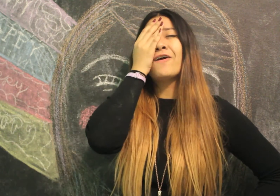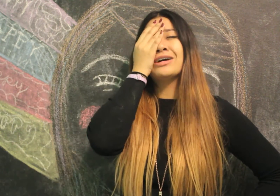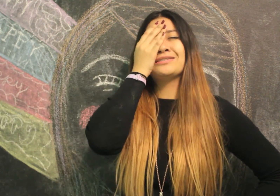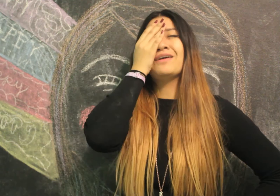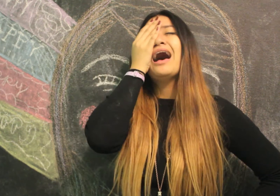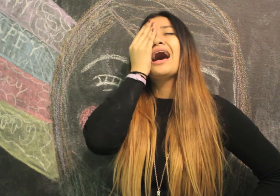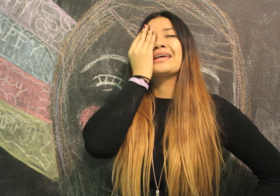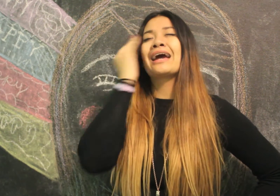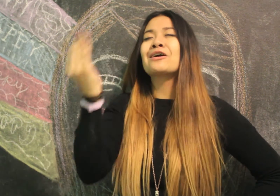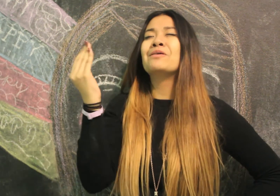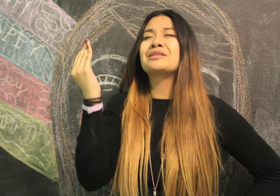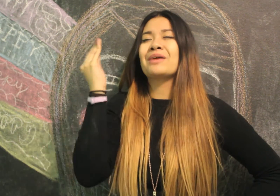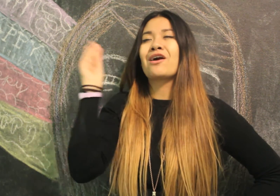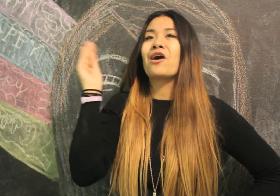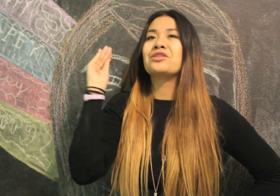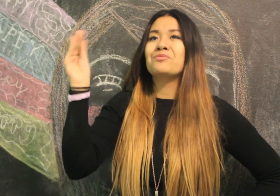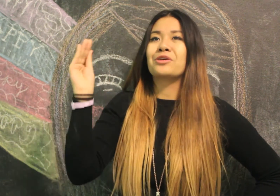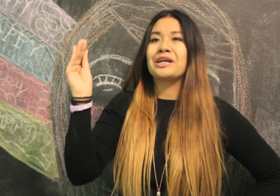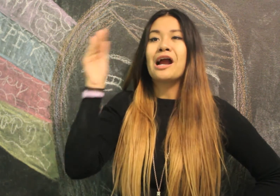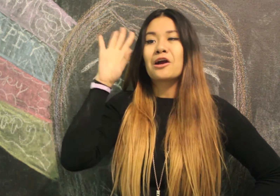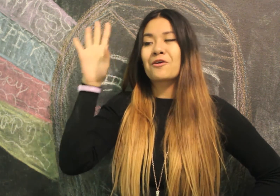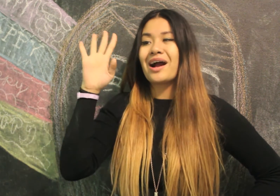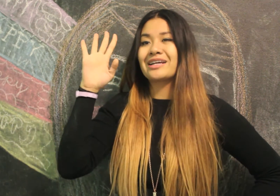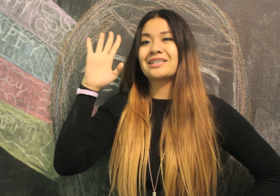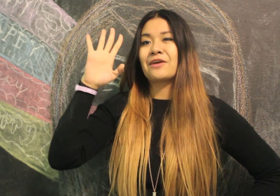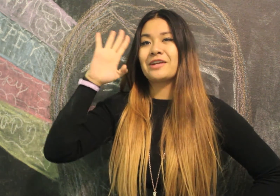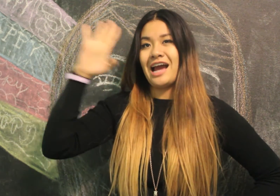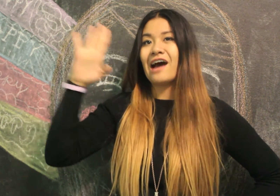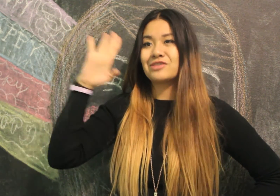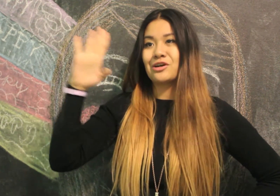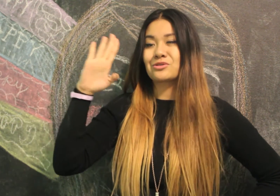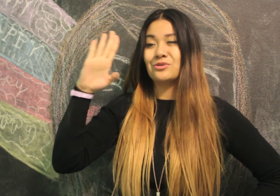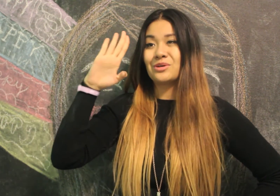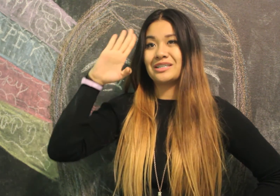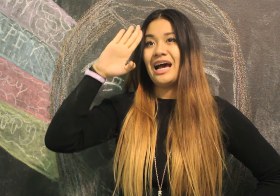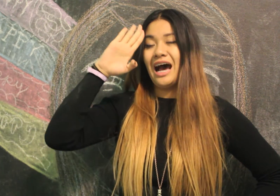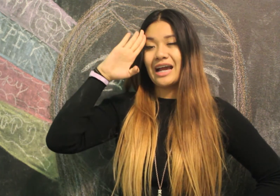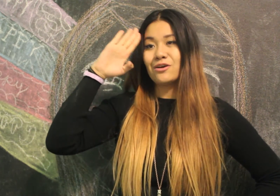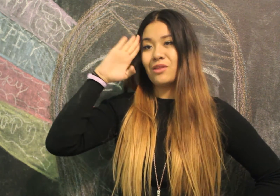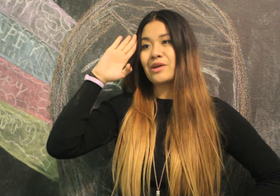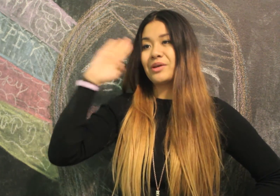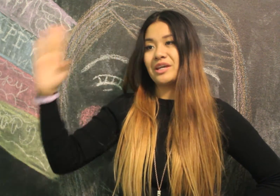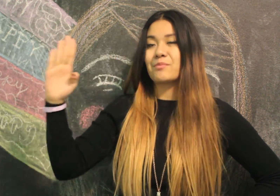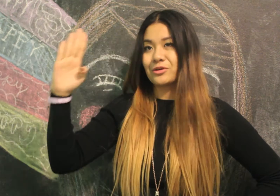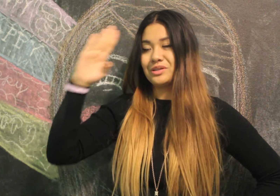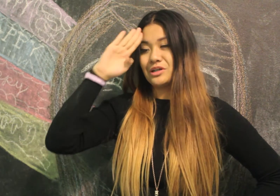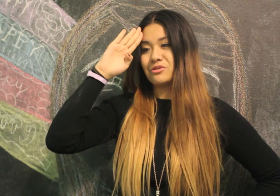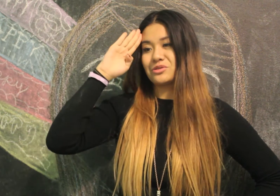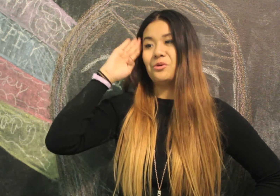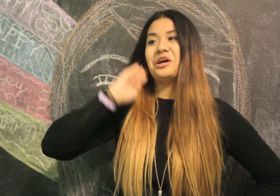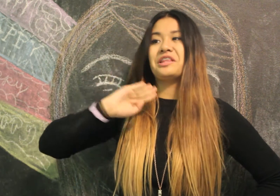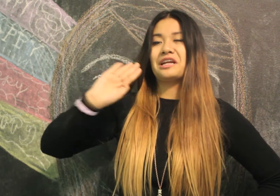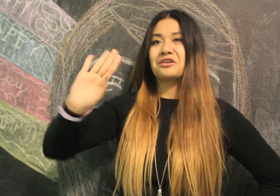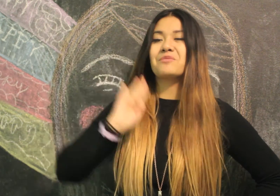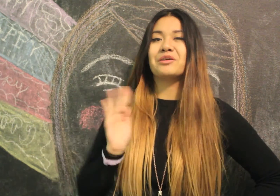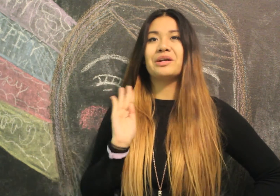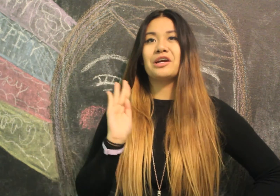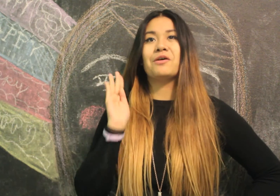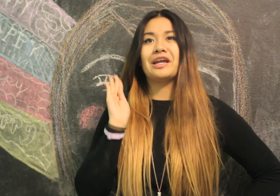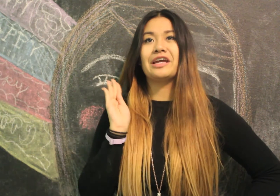go into my car in the morning Crying because I already have to go to school Because I don't like waking up early to go to school And then I turn on my radio and I